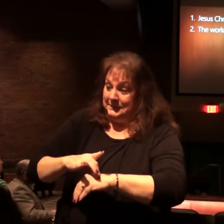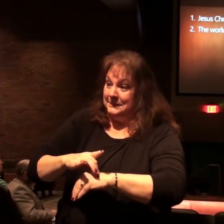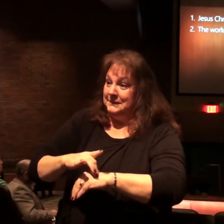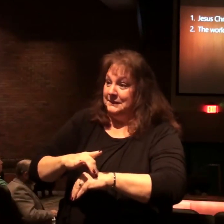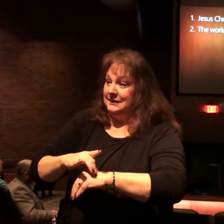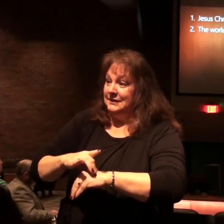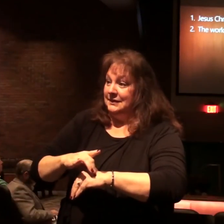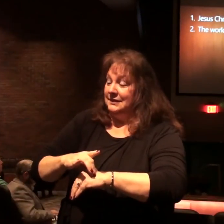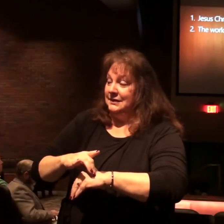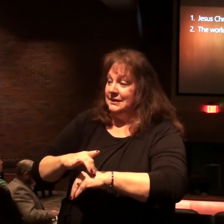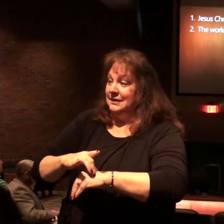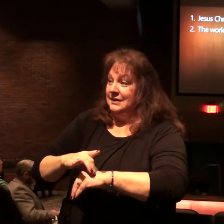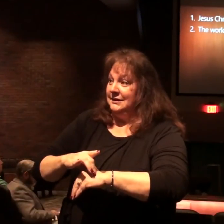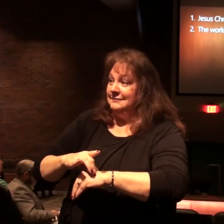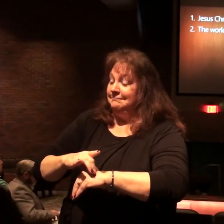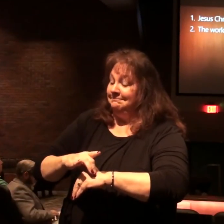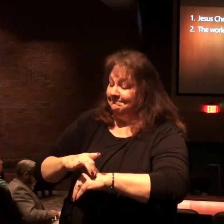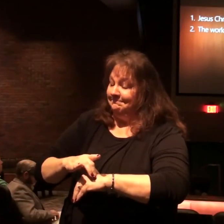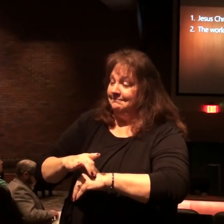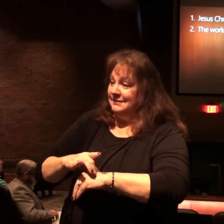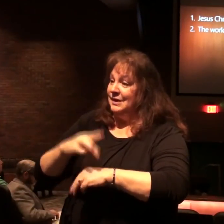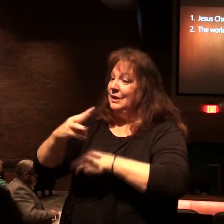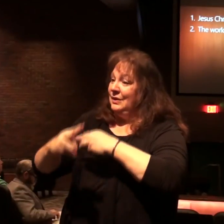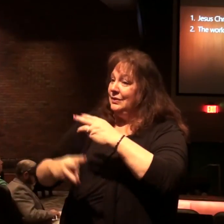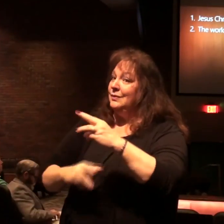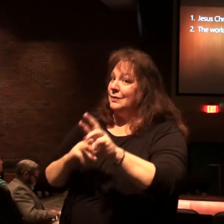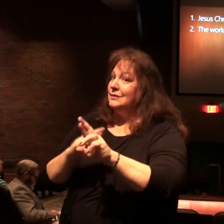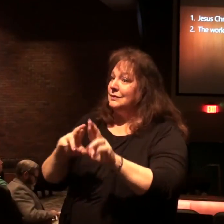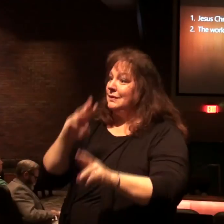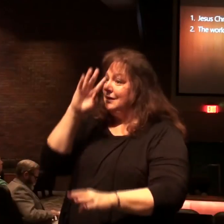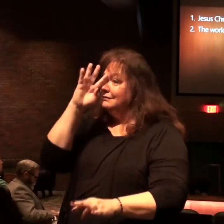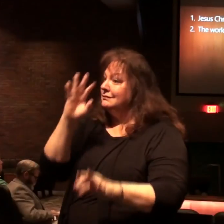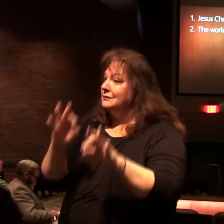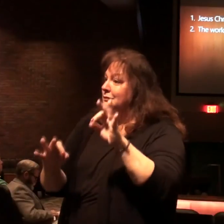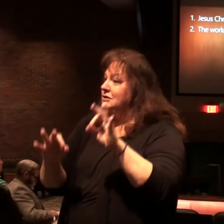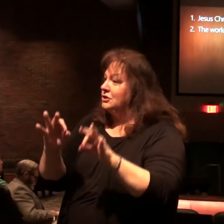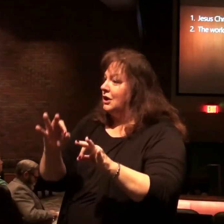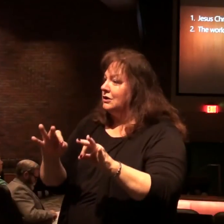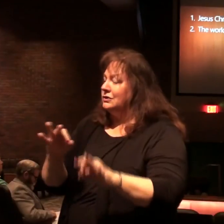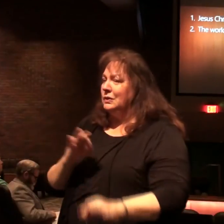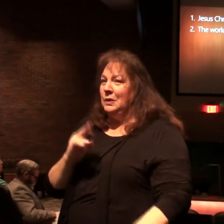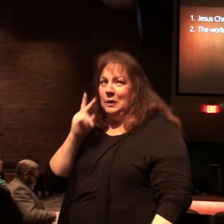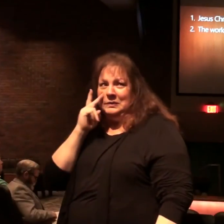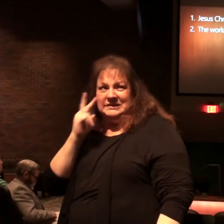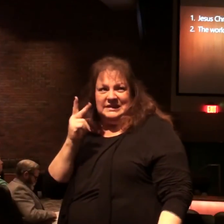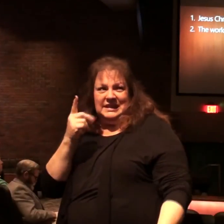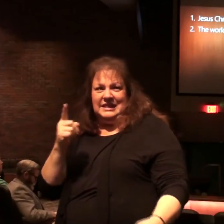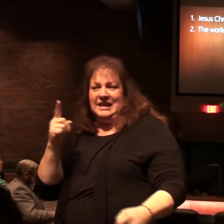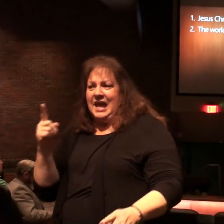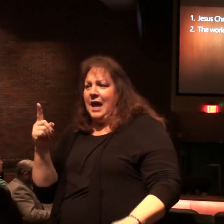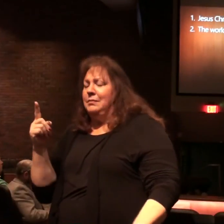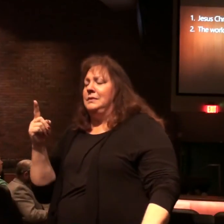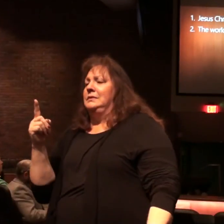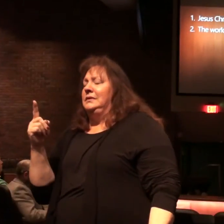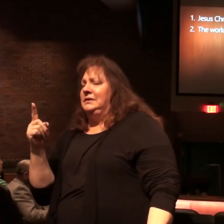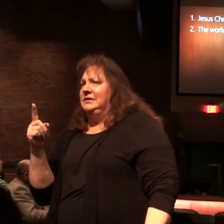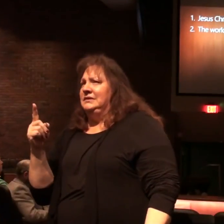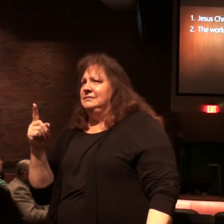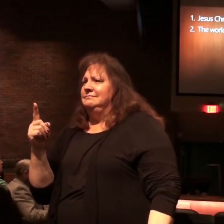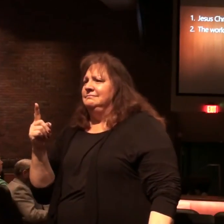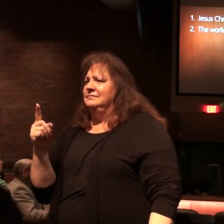seven years that the world will be ripening for judgment when we see things going on in the world today that may